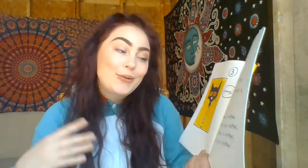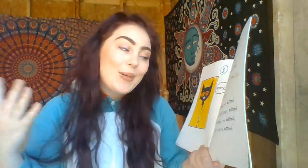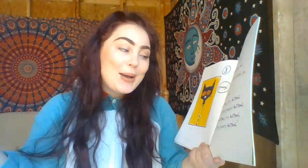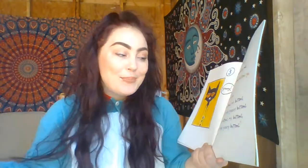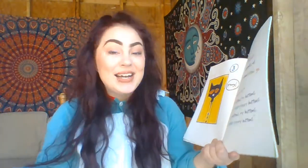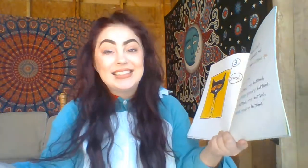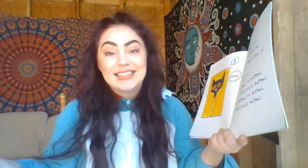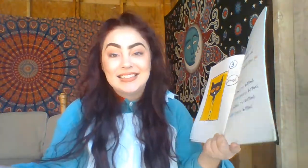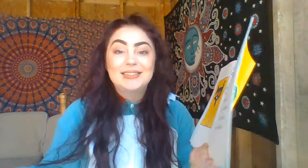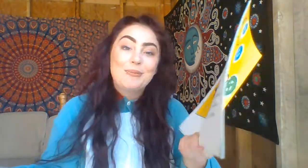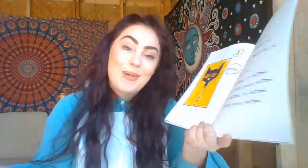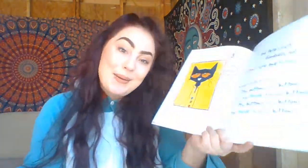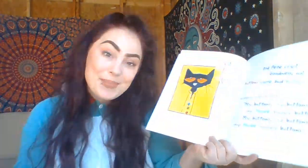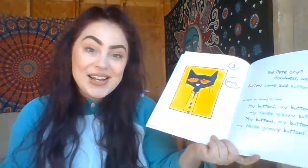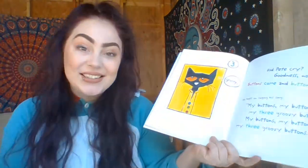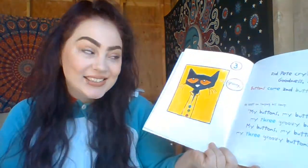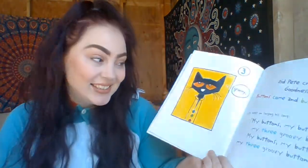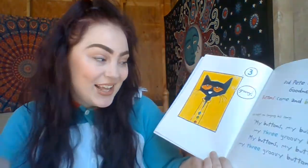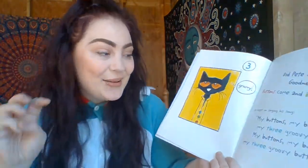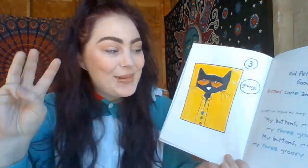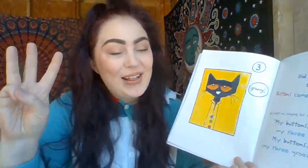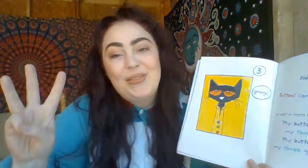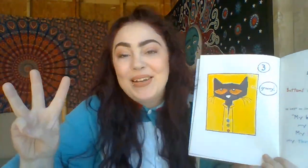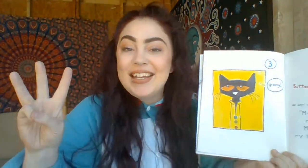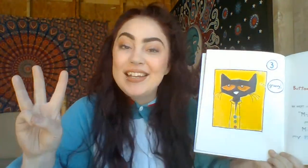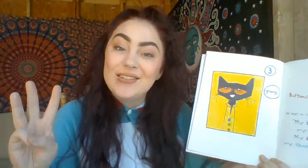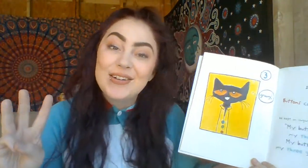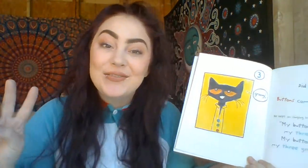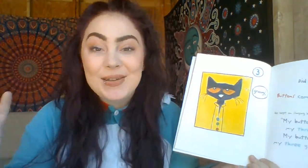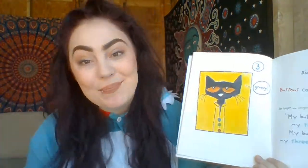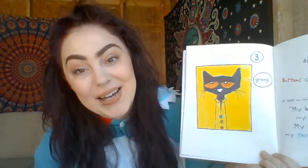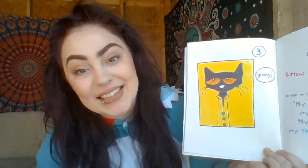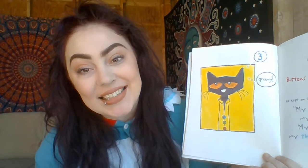My buttons, my buttons, my three groovy buttons.